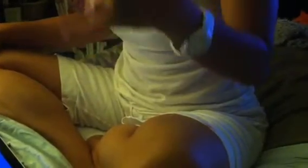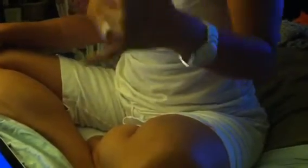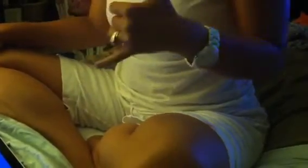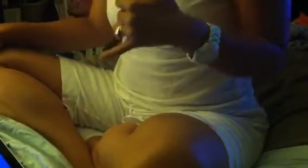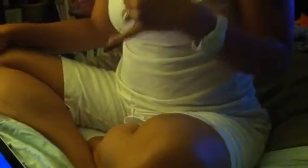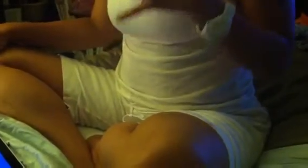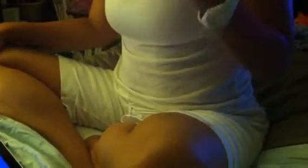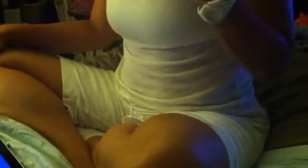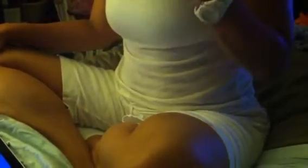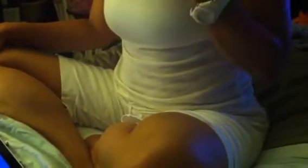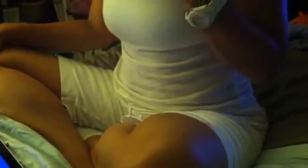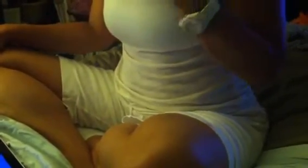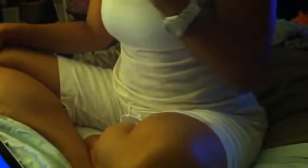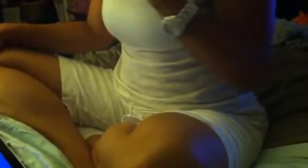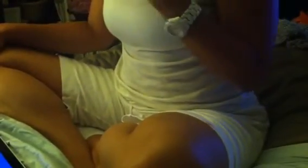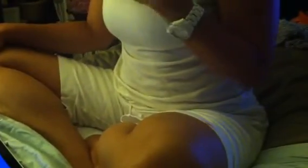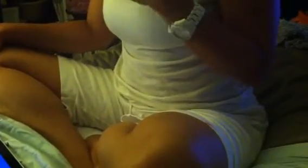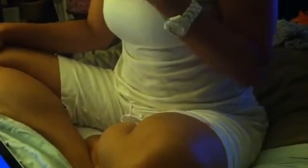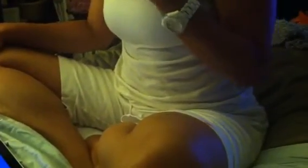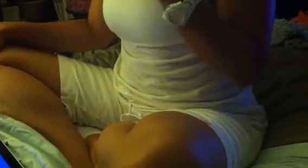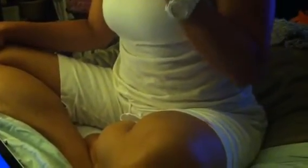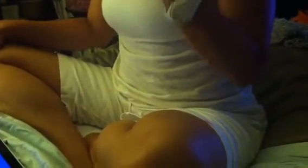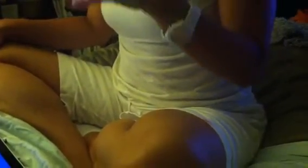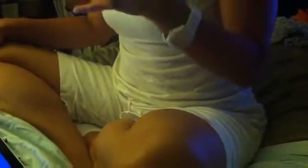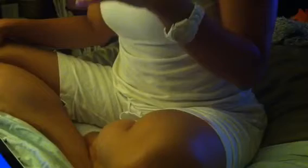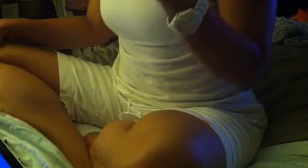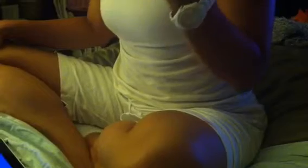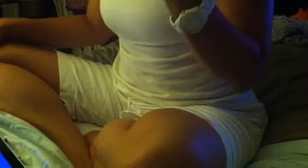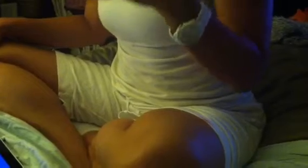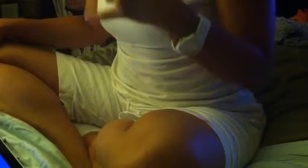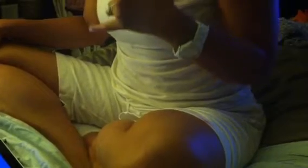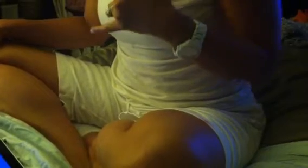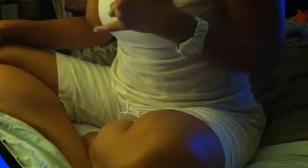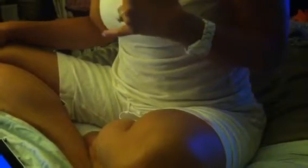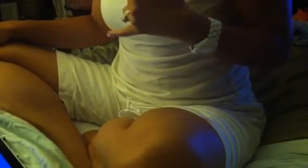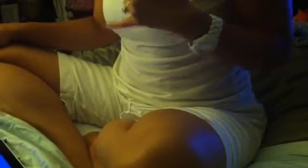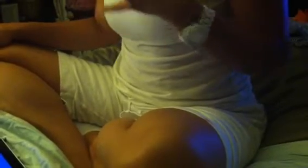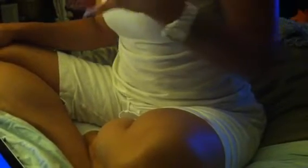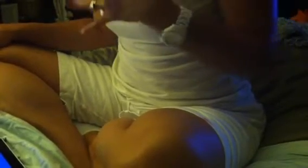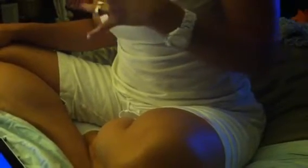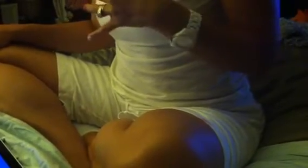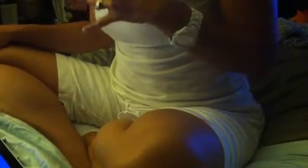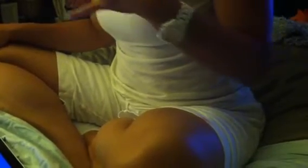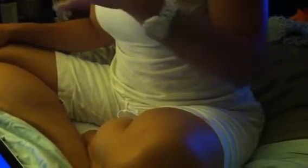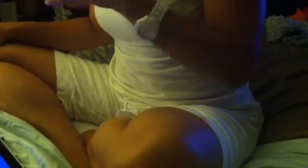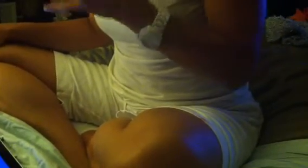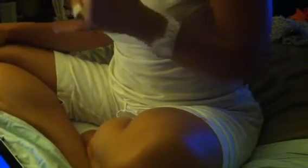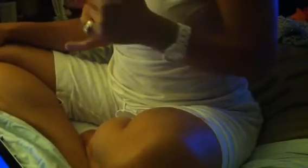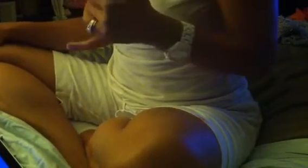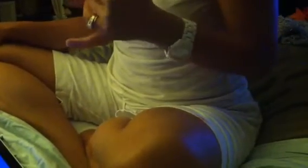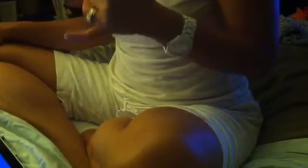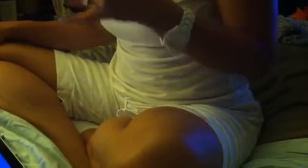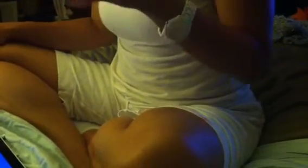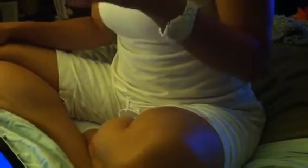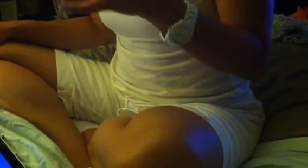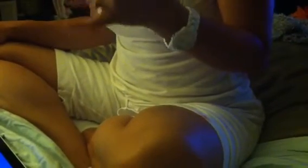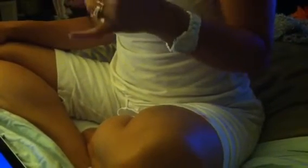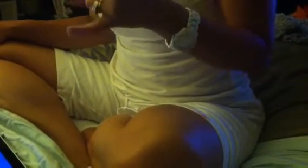How could I know that you would go, that you would run? Baby,